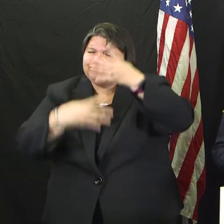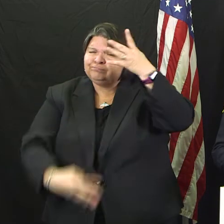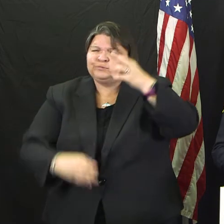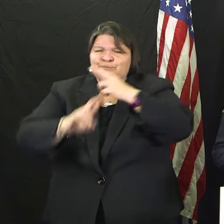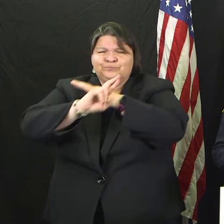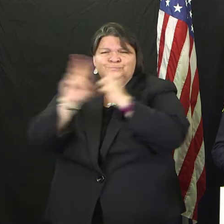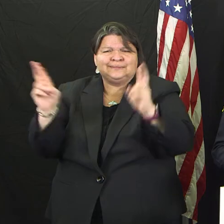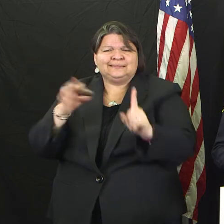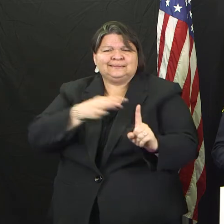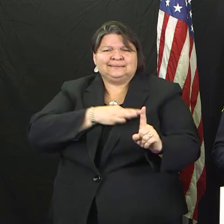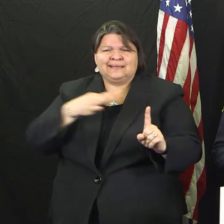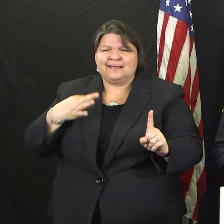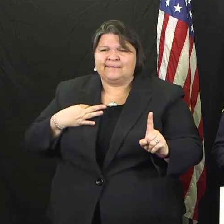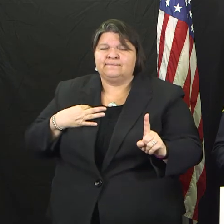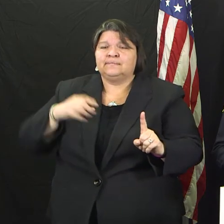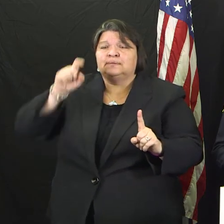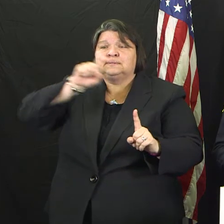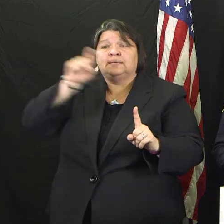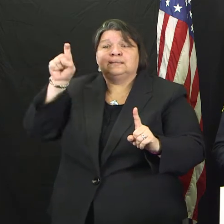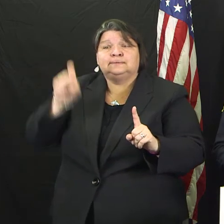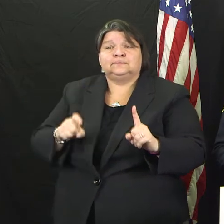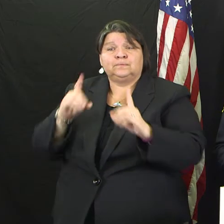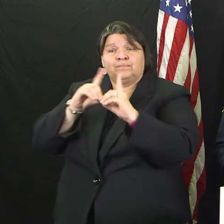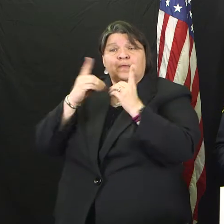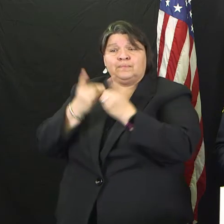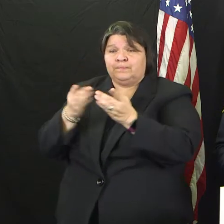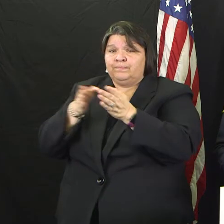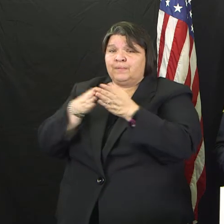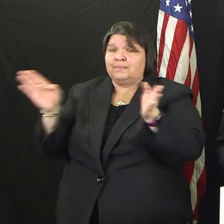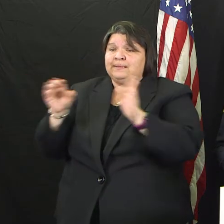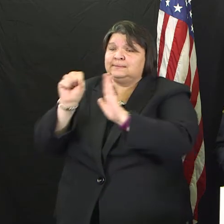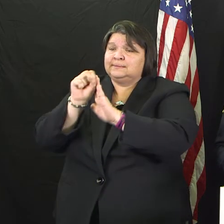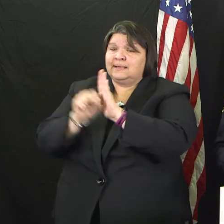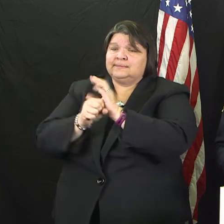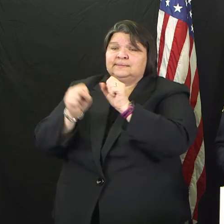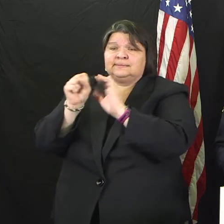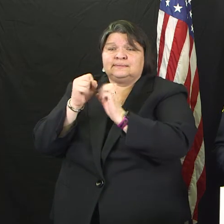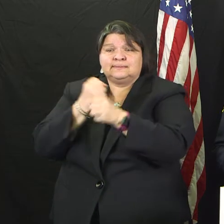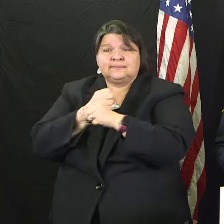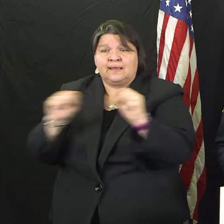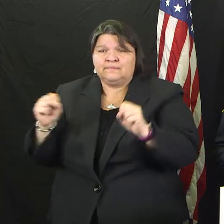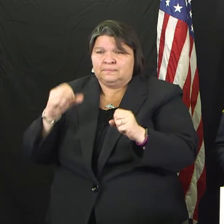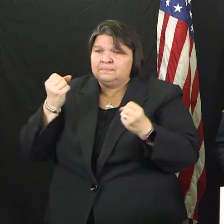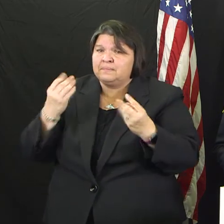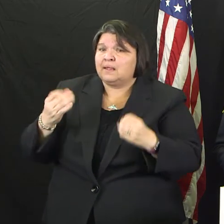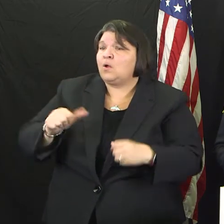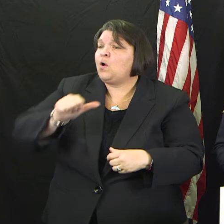Public Safety, and many other entities that are here to serve you.